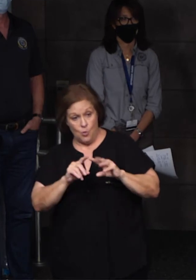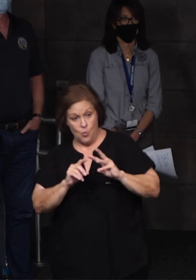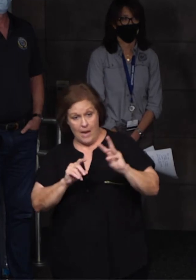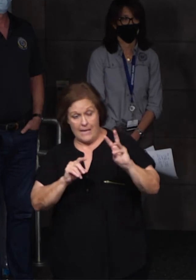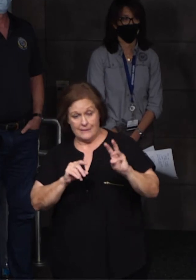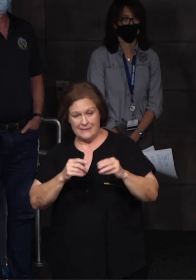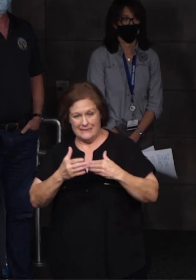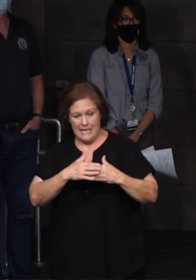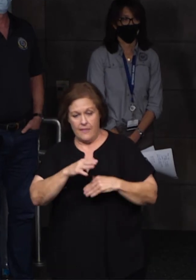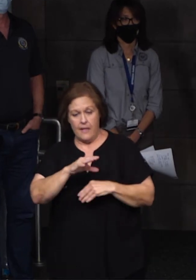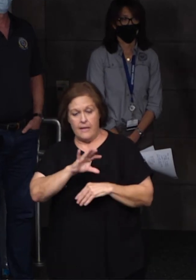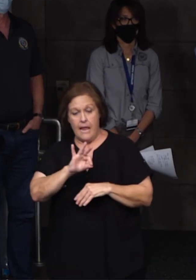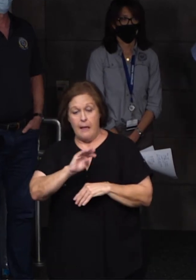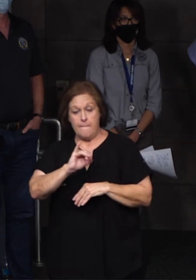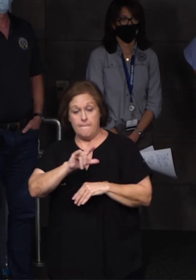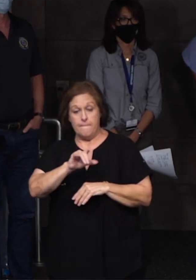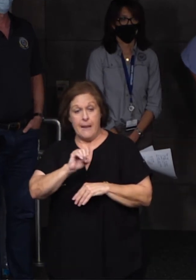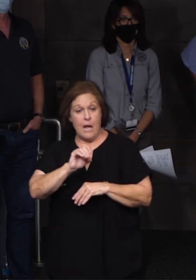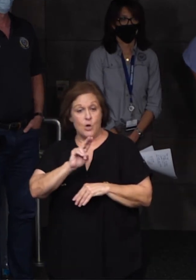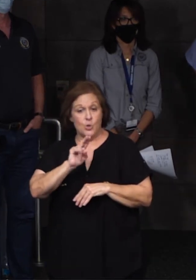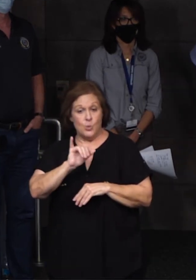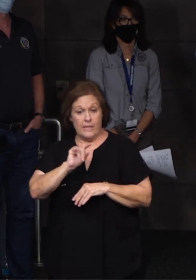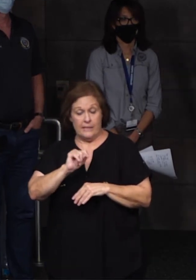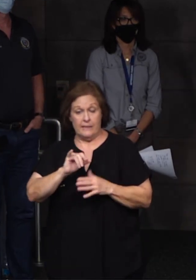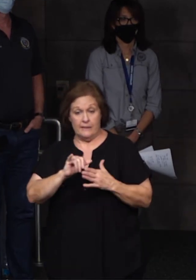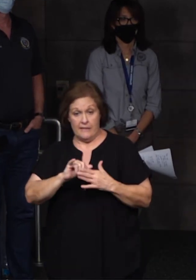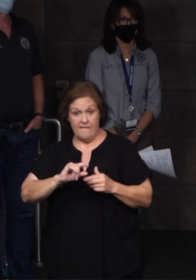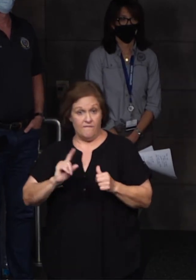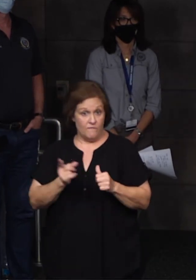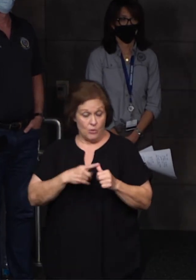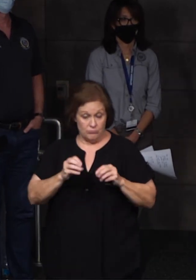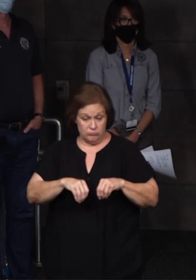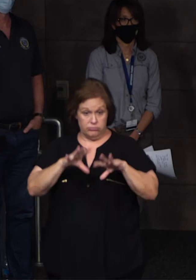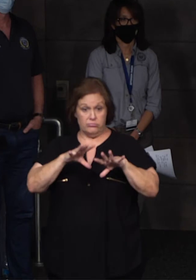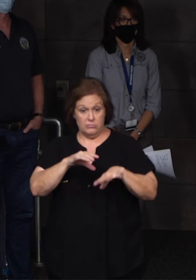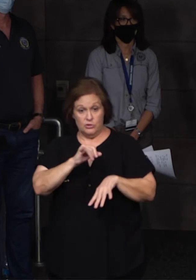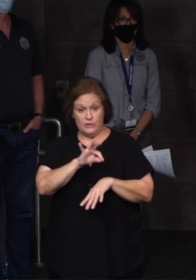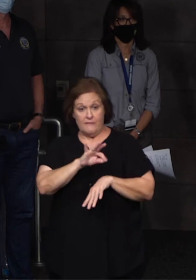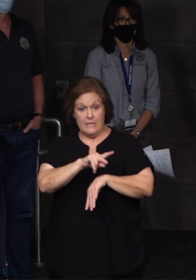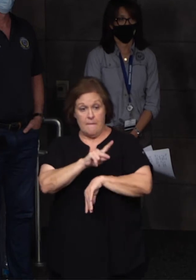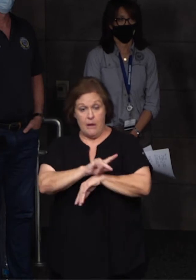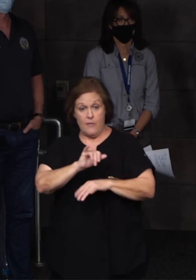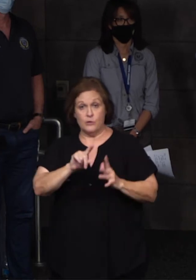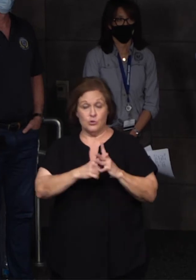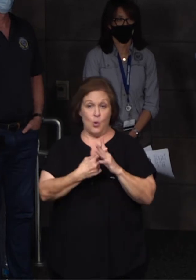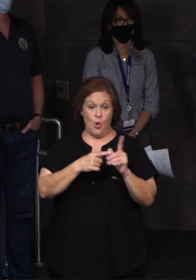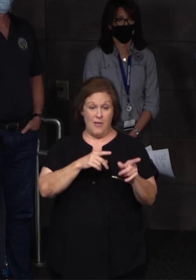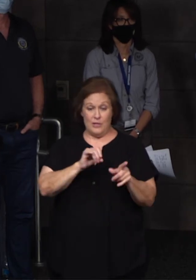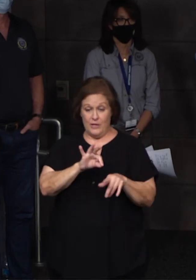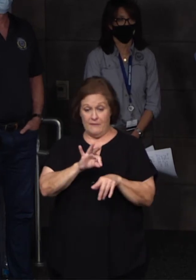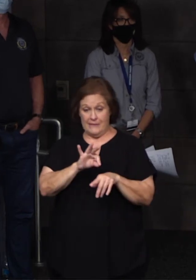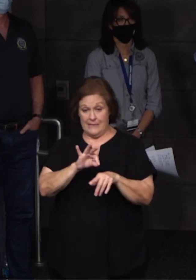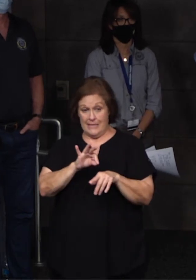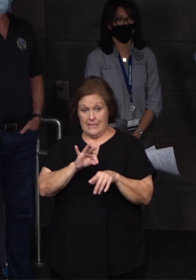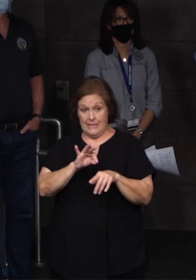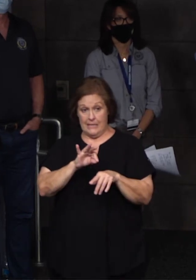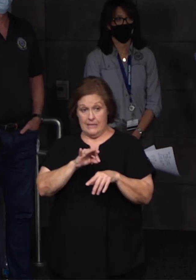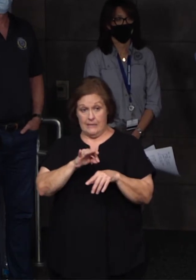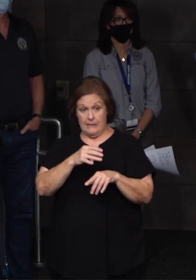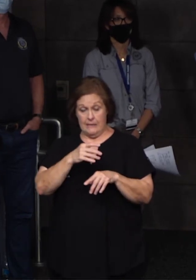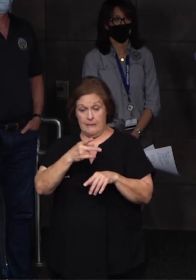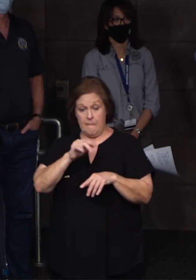nine-mile unit. We have actually got first light in Jefferson Parish. That is starting at the parish line coming